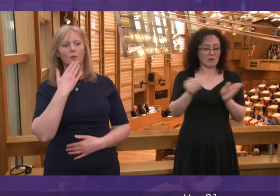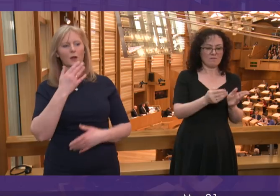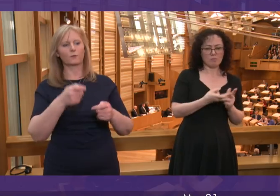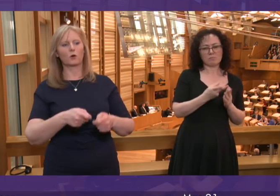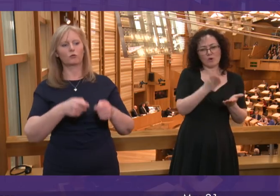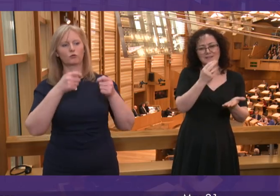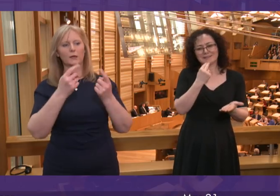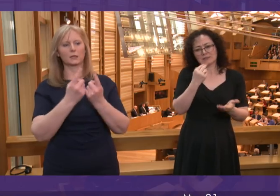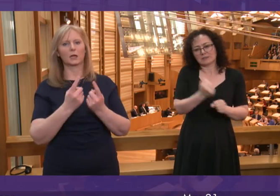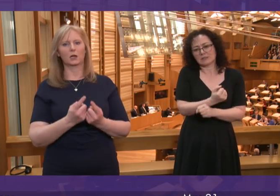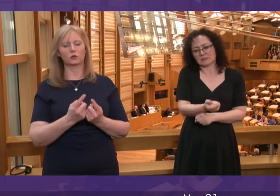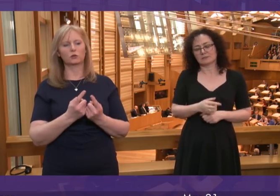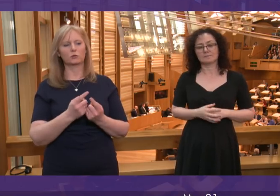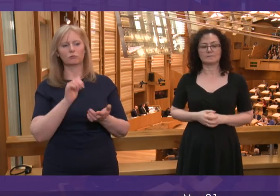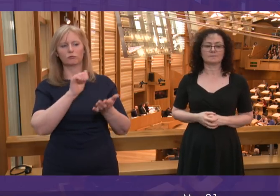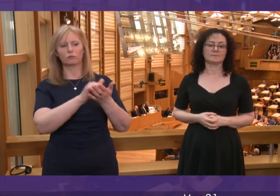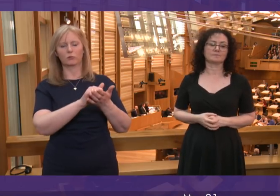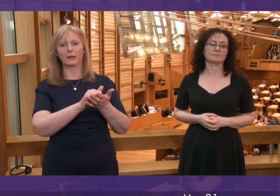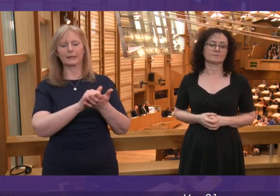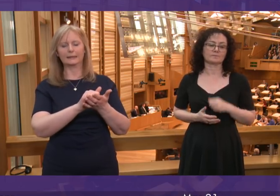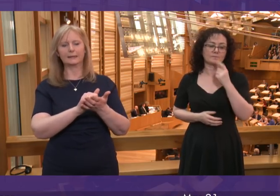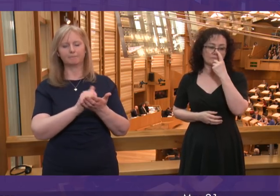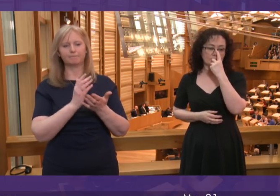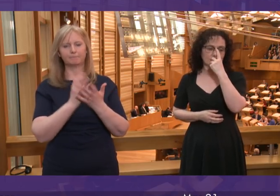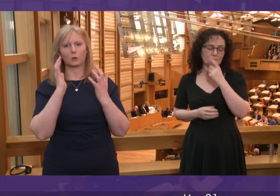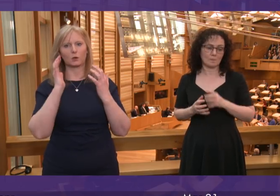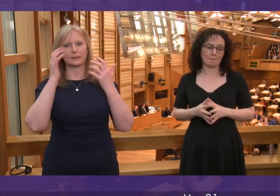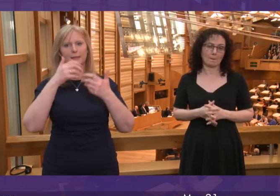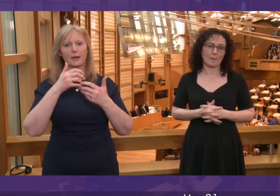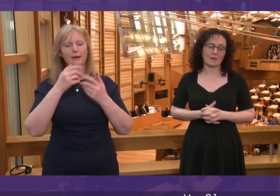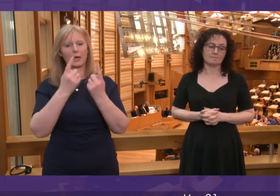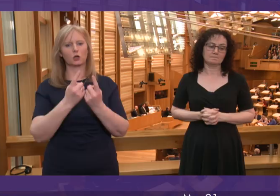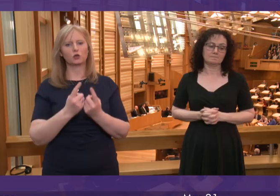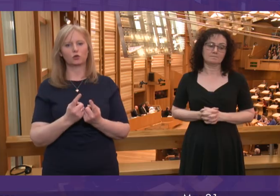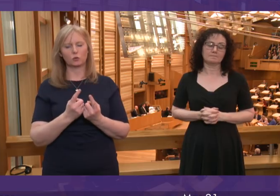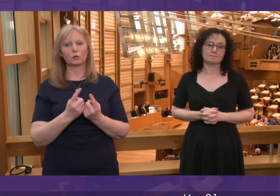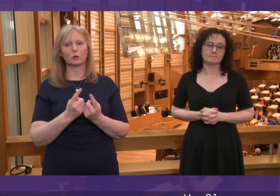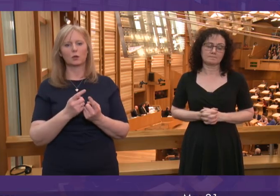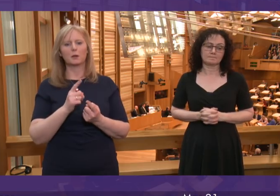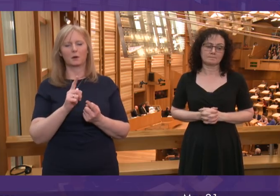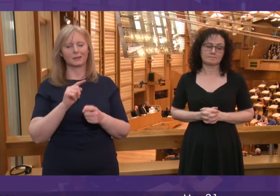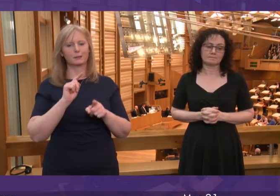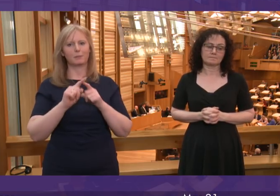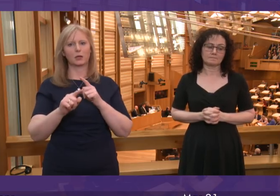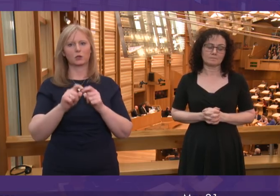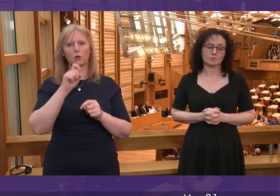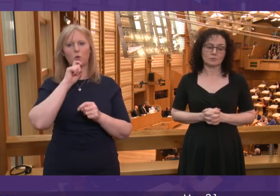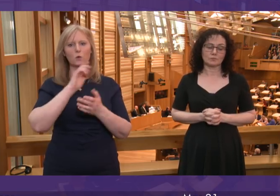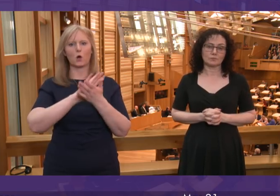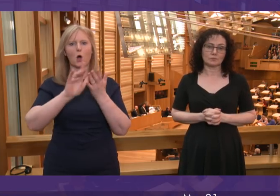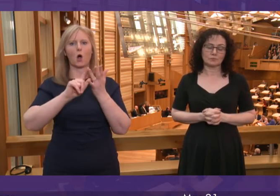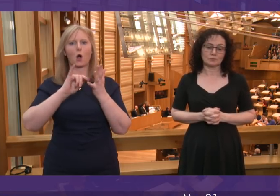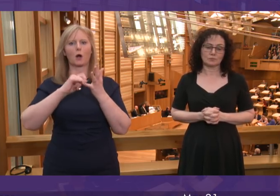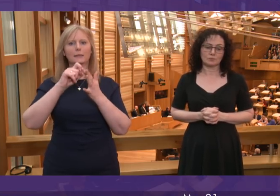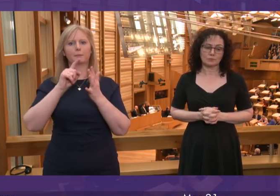this issue? are right to do so. It is a concerning issue generally, but in particular for hospices and charities. The Scottish